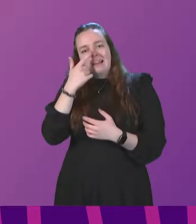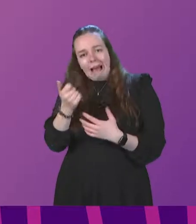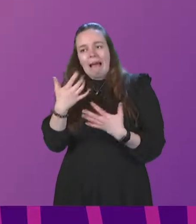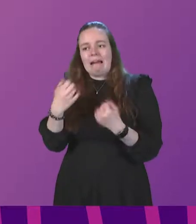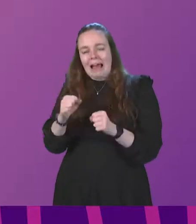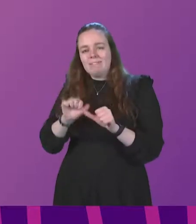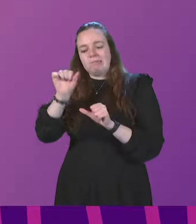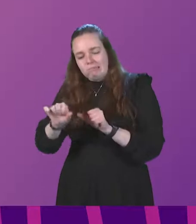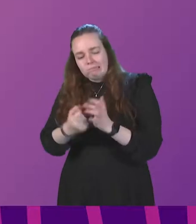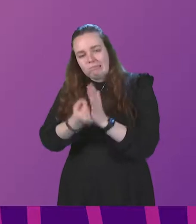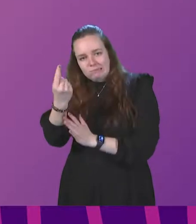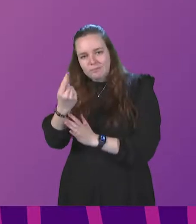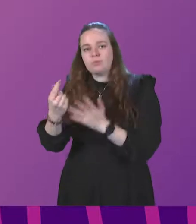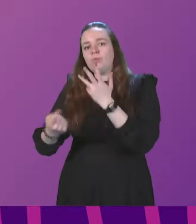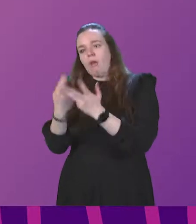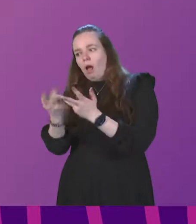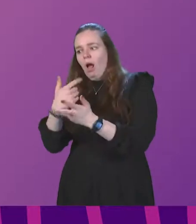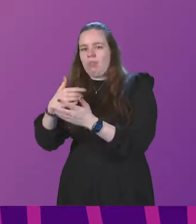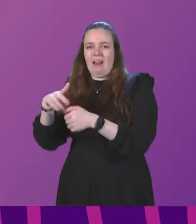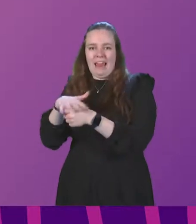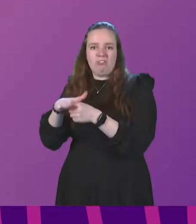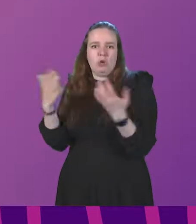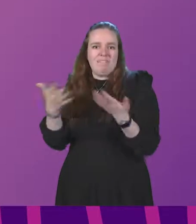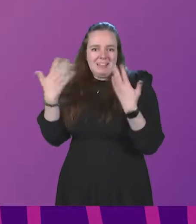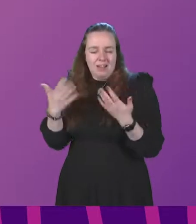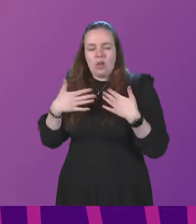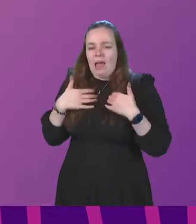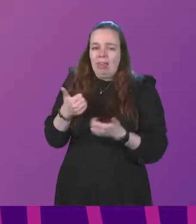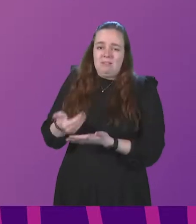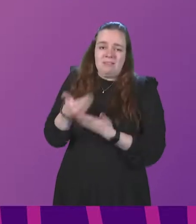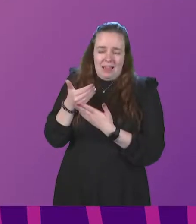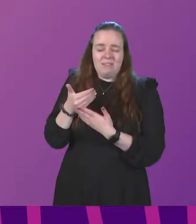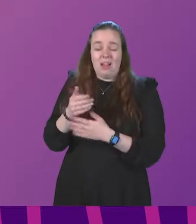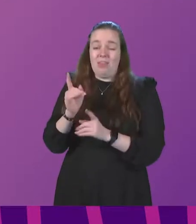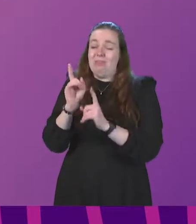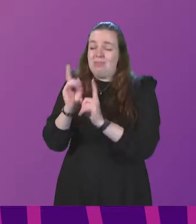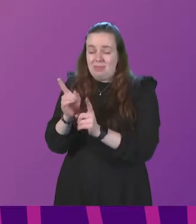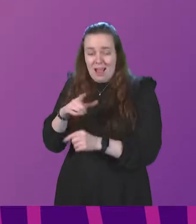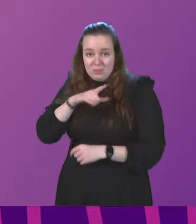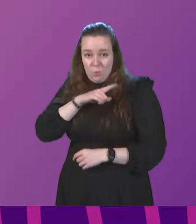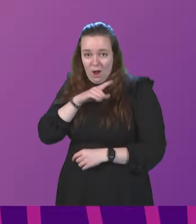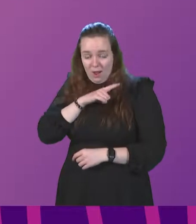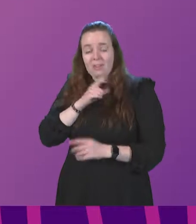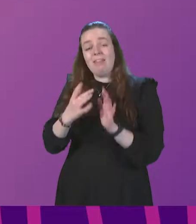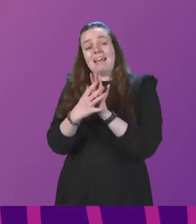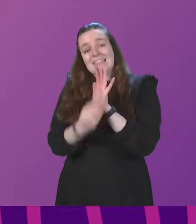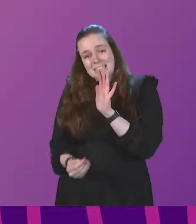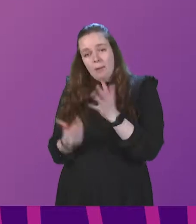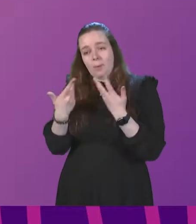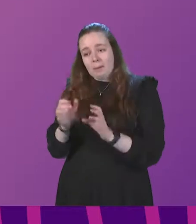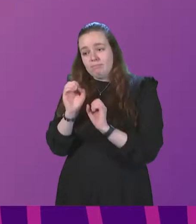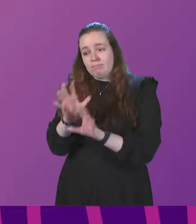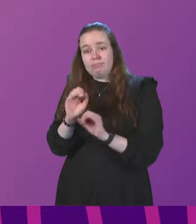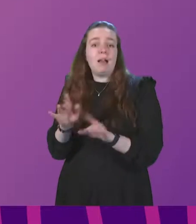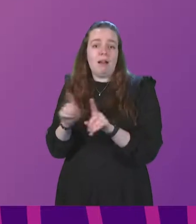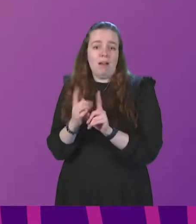-on impacts on other aspects of ventilation and of health and safety. That's exactly why the examples were given as they